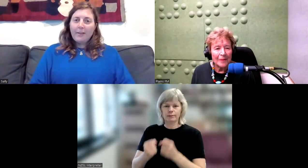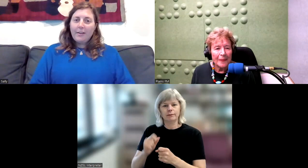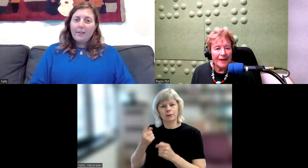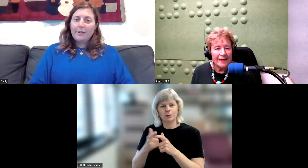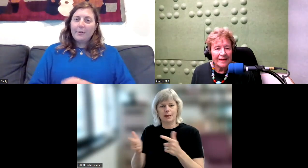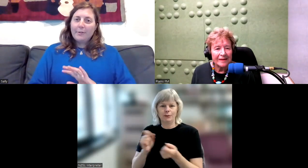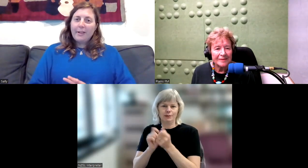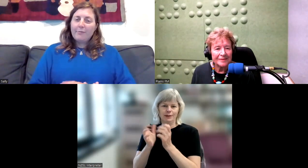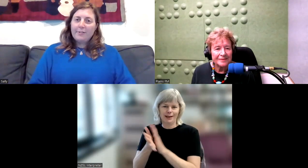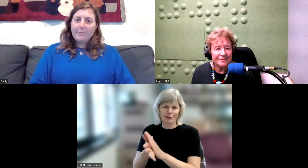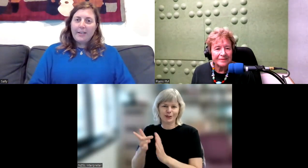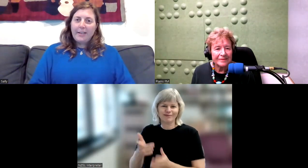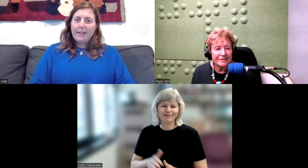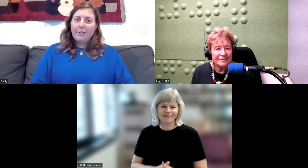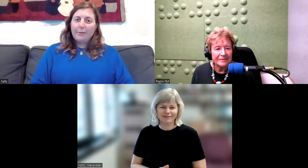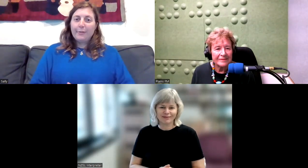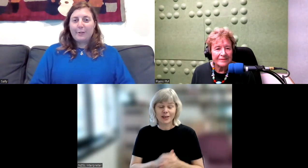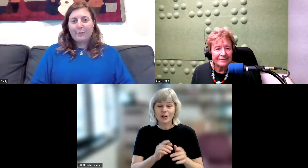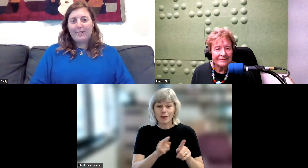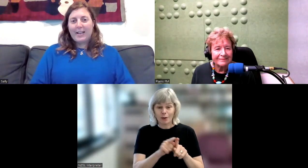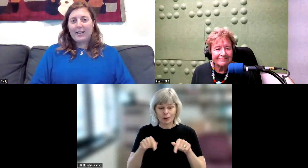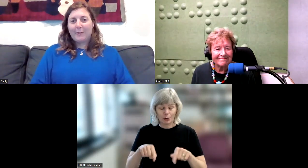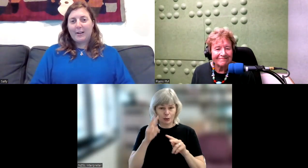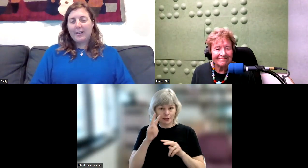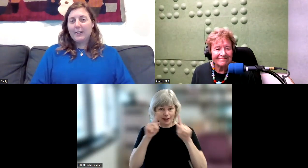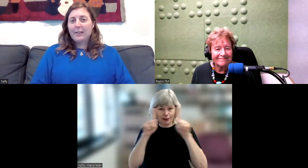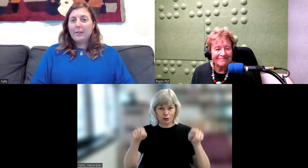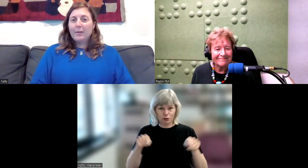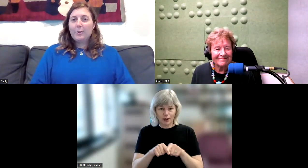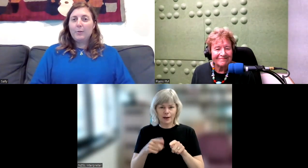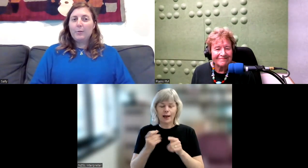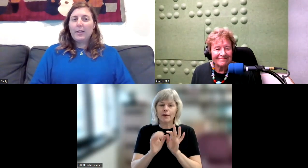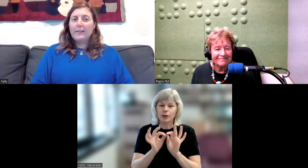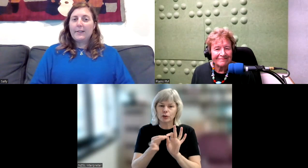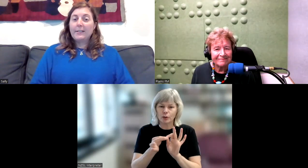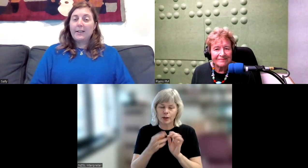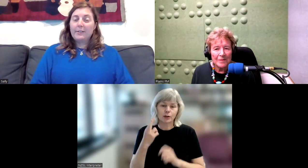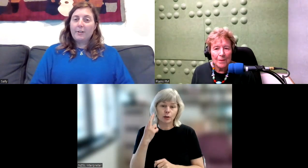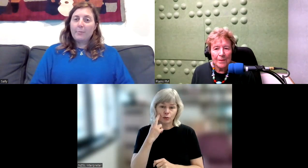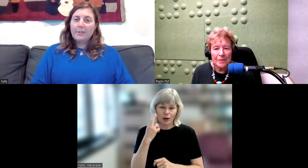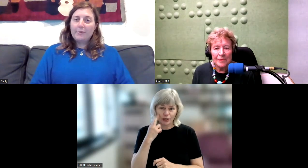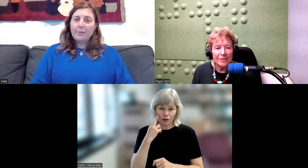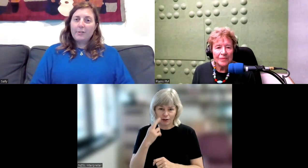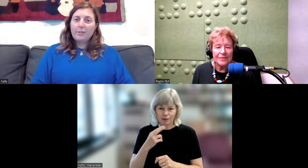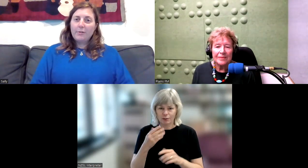So we also have Rachel McKee, also from Teheringawaka, who is acting as interpreter for this show.